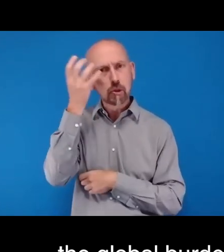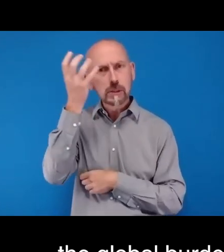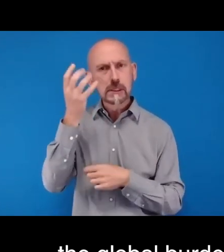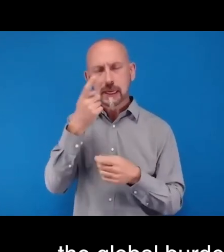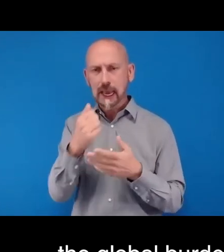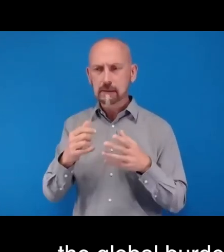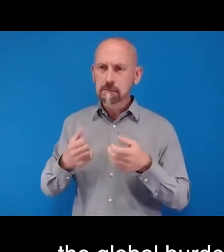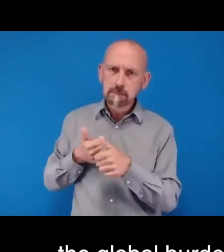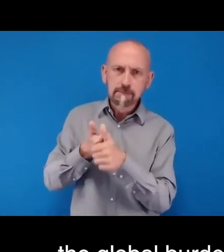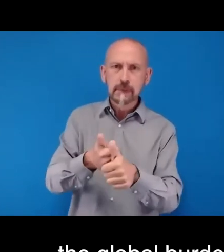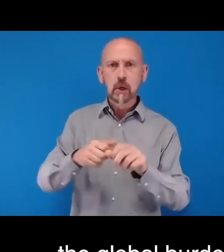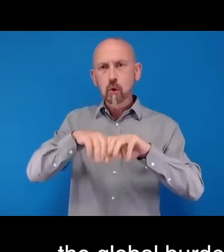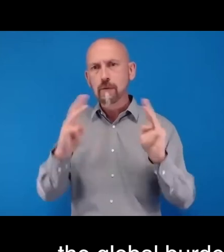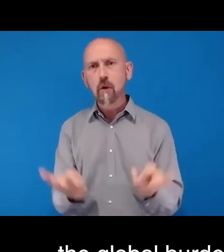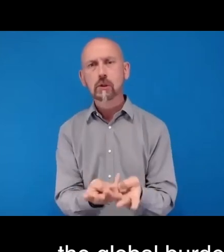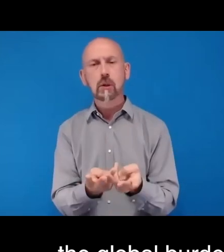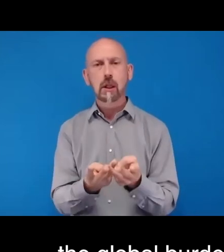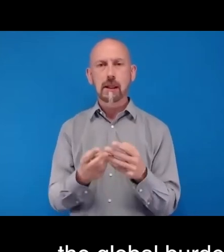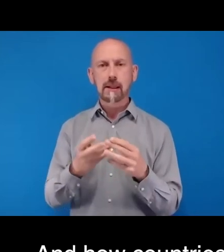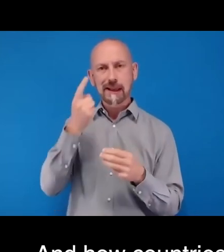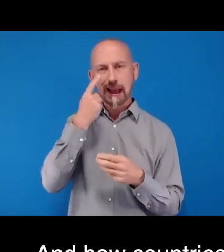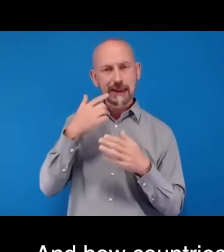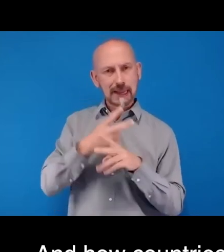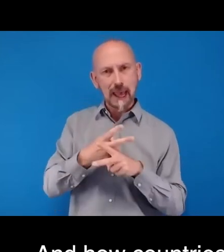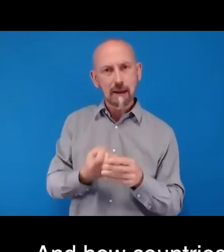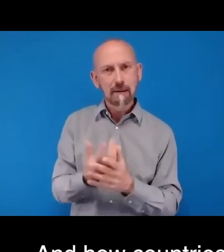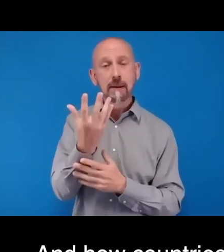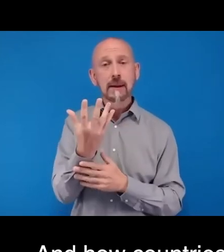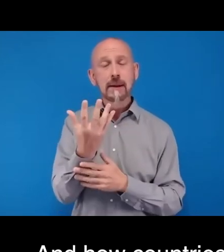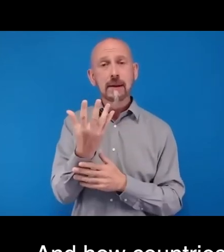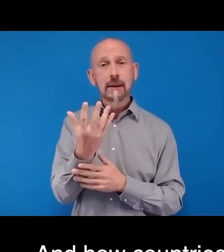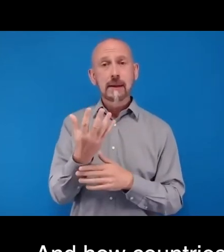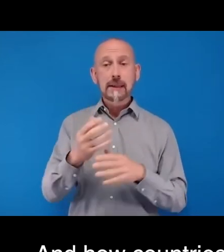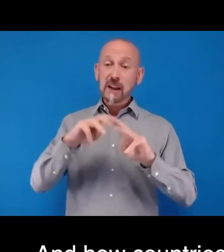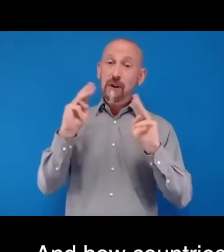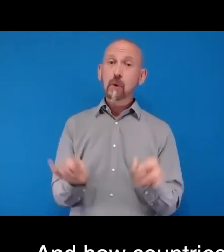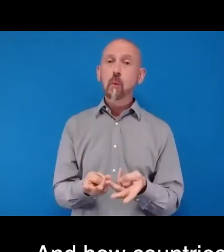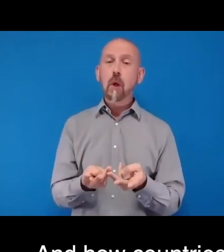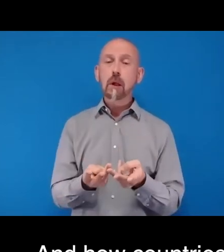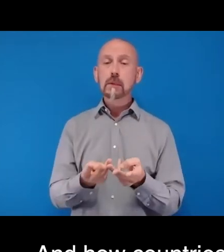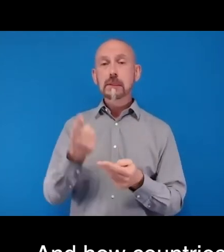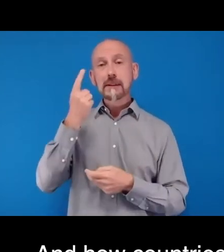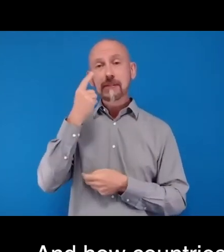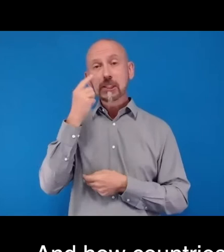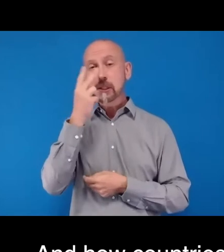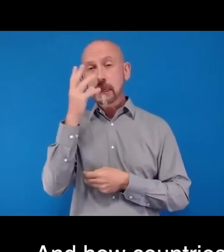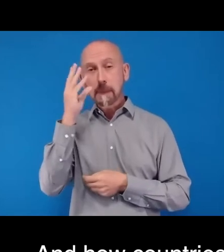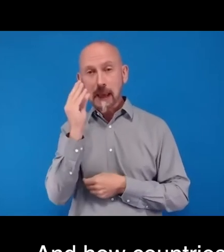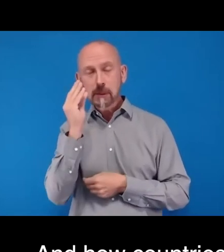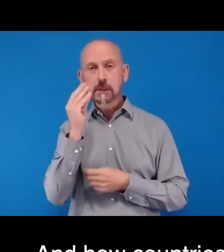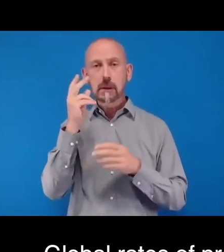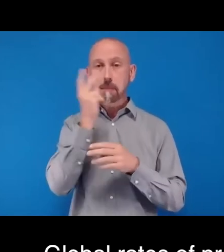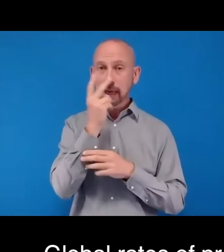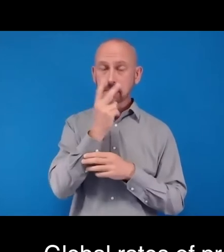Global rates of preventable vision impairment and blindness are predicted to rise in the coming years